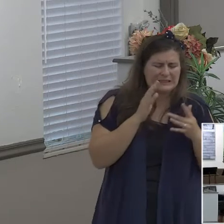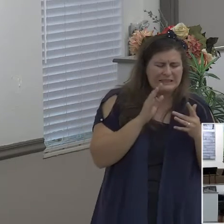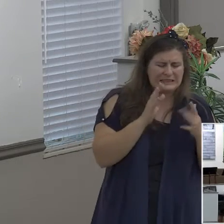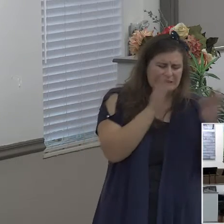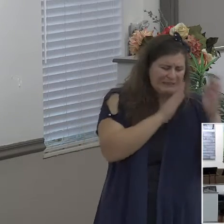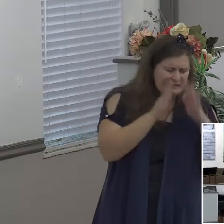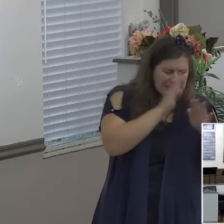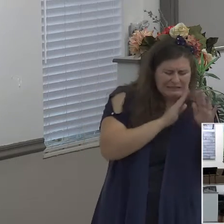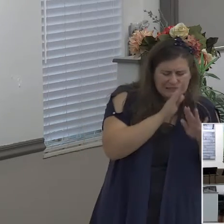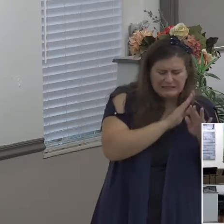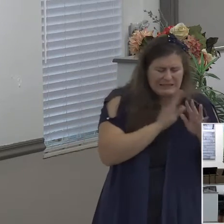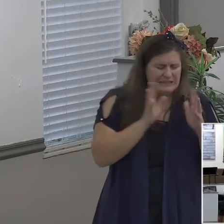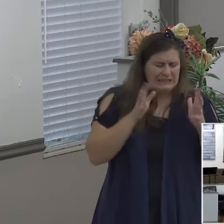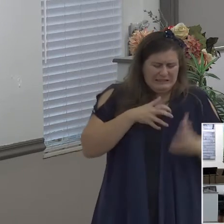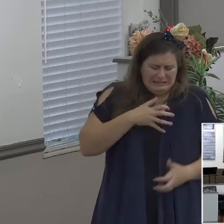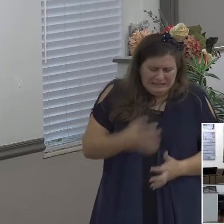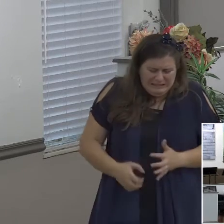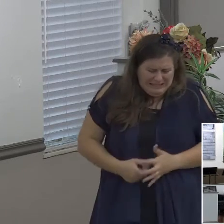what has that ever done